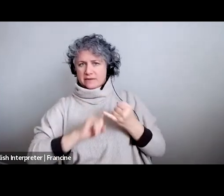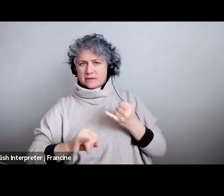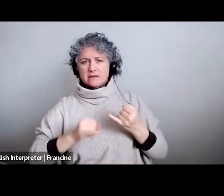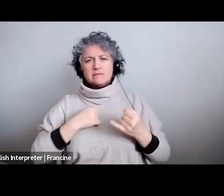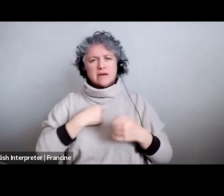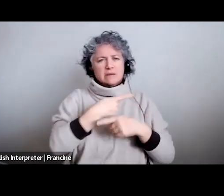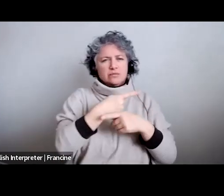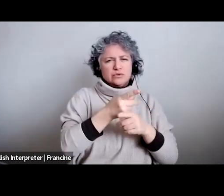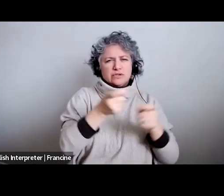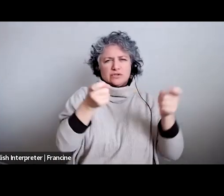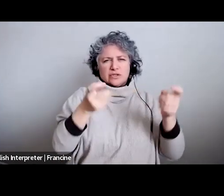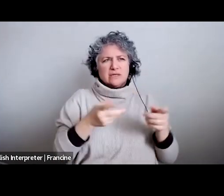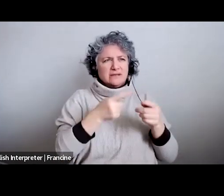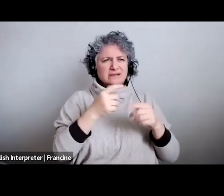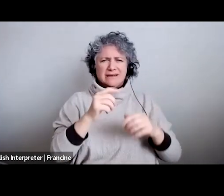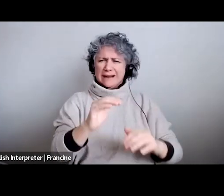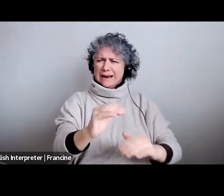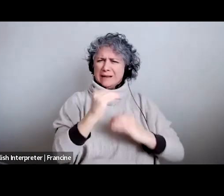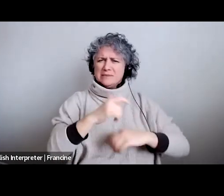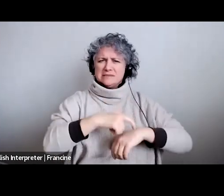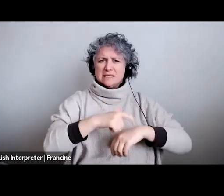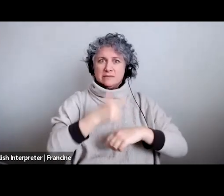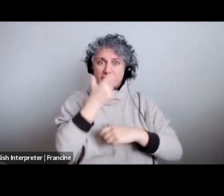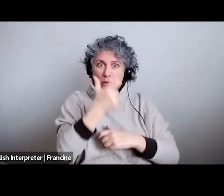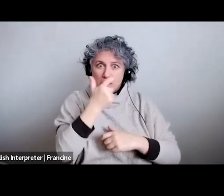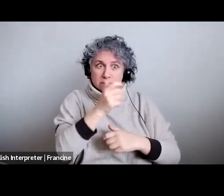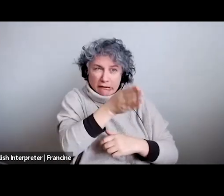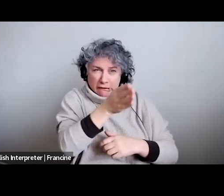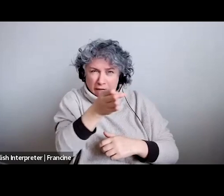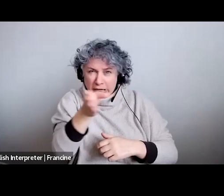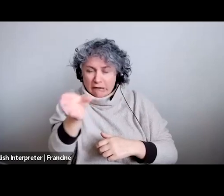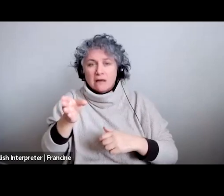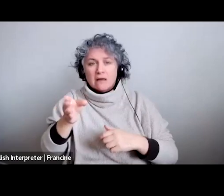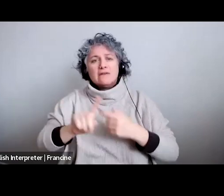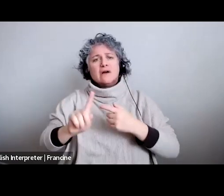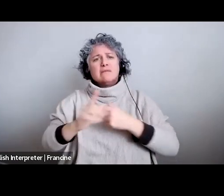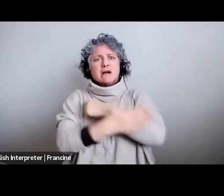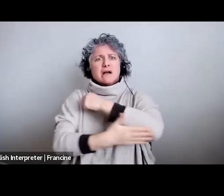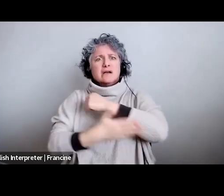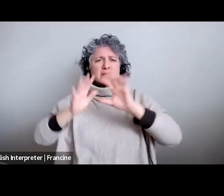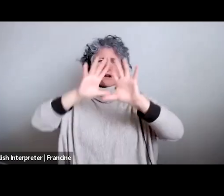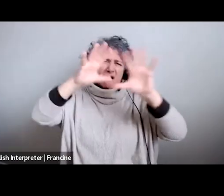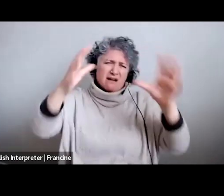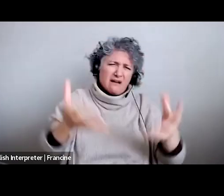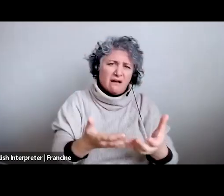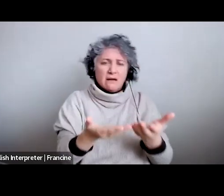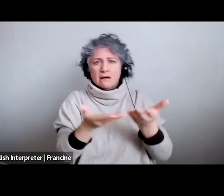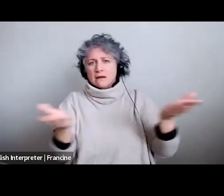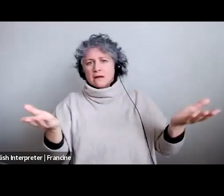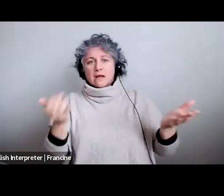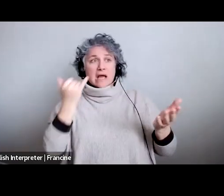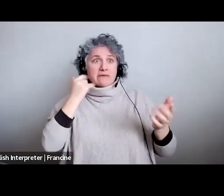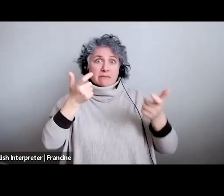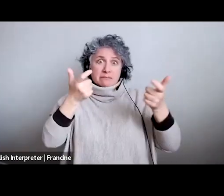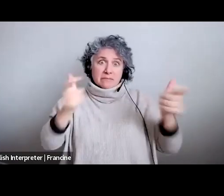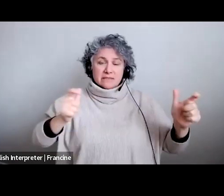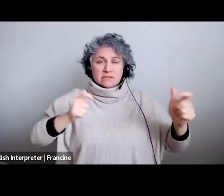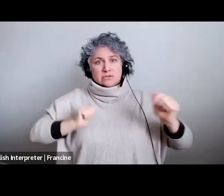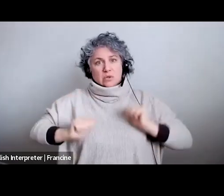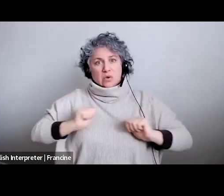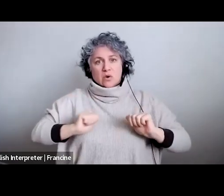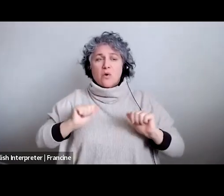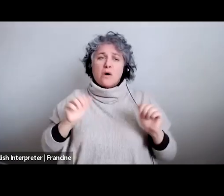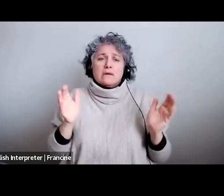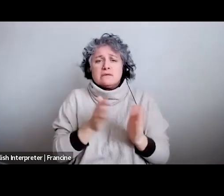they're watching a lot and probably from different countries if it's big show even if it's not a big show and if it's if it happened to be